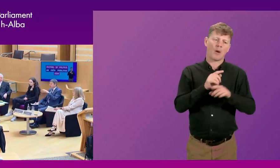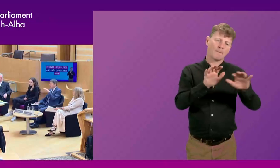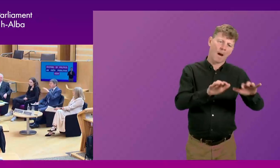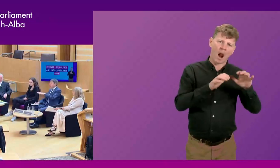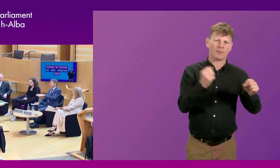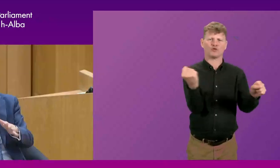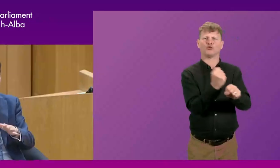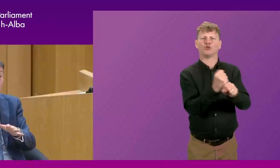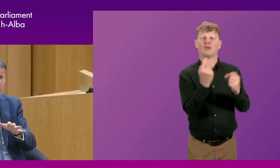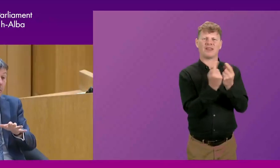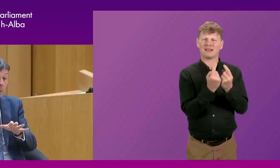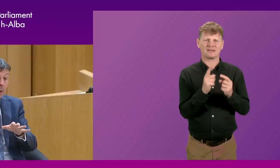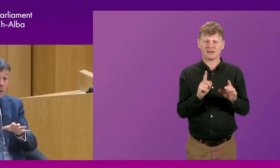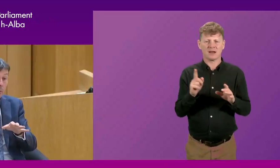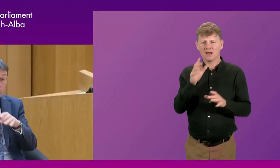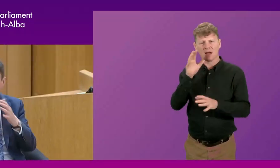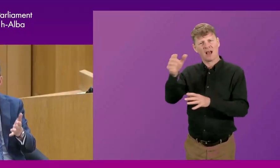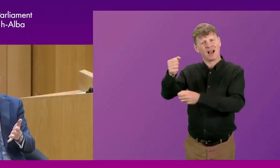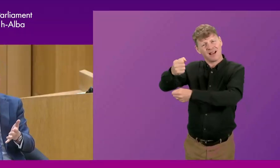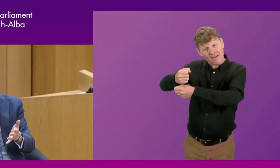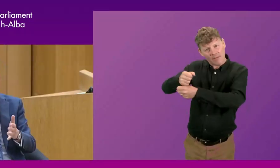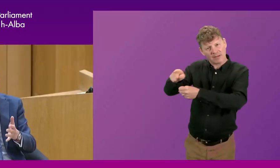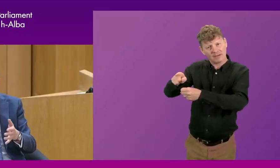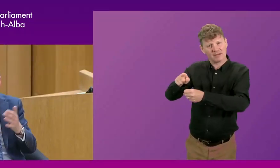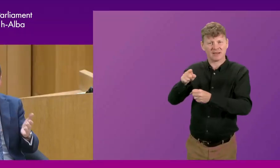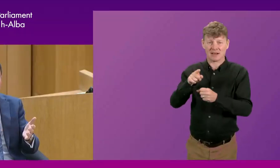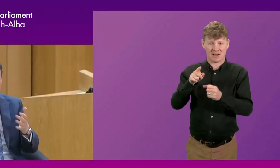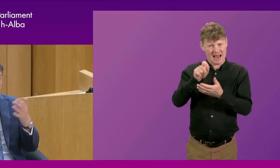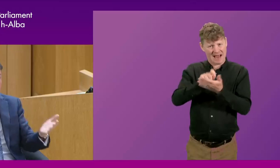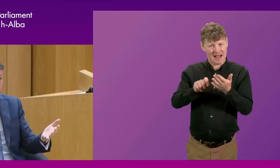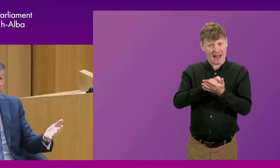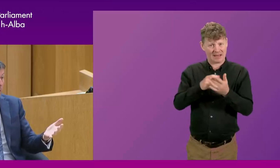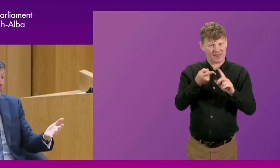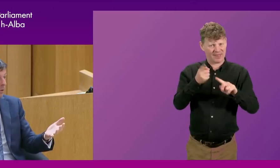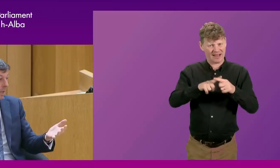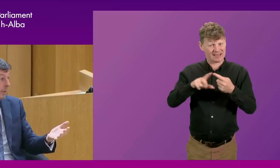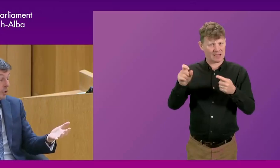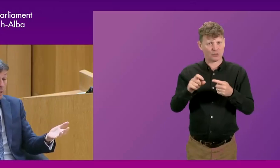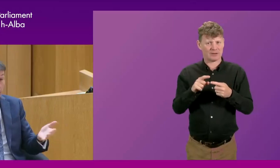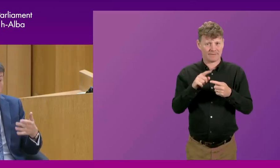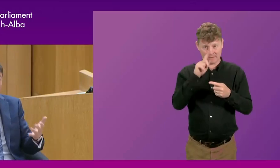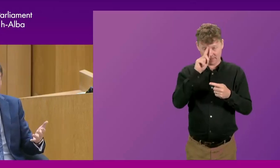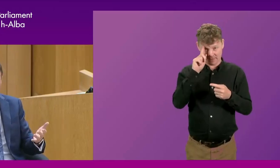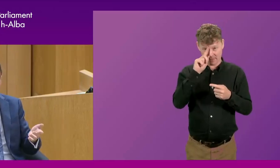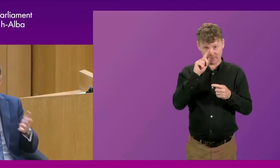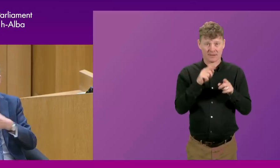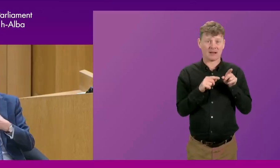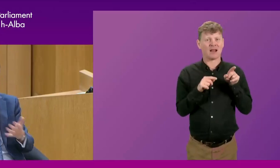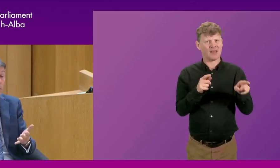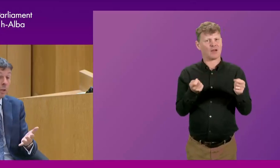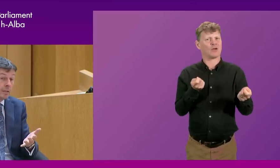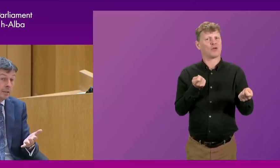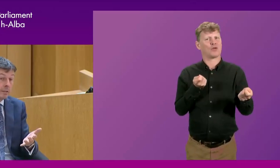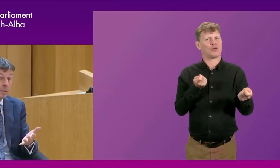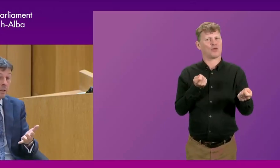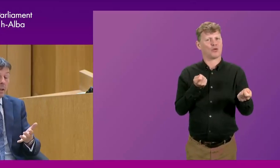things. The agenda is driven by government, primarily. When you elect an executive, they have set the agenda, control the agenda, and parliament